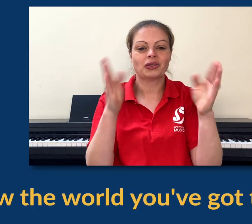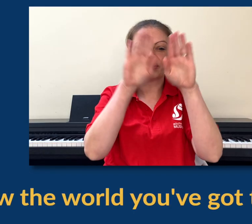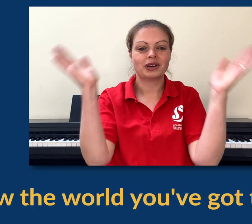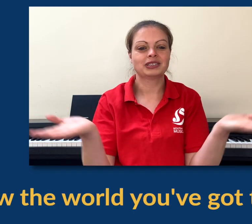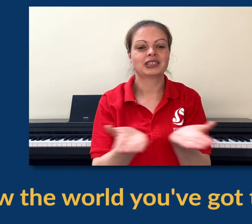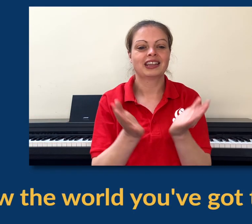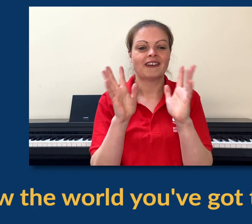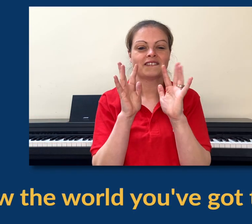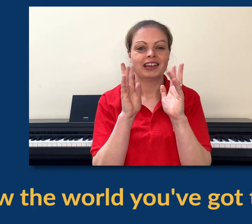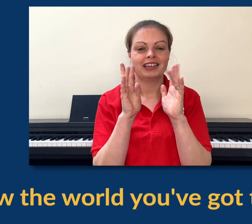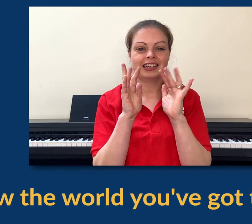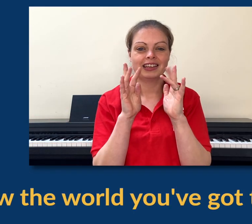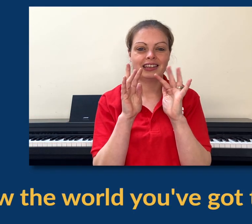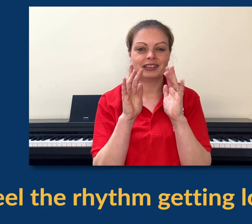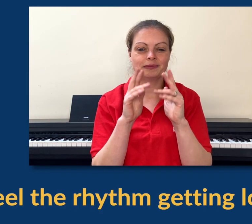Yeah.